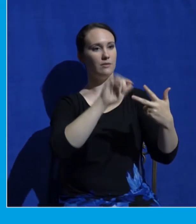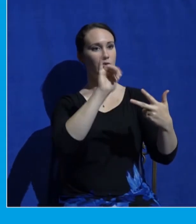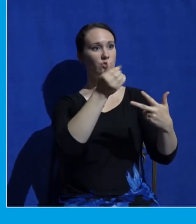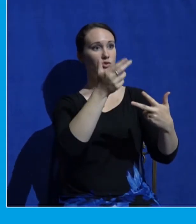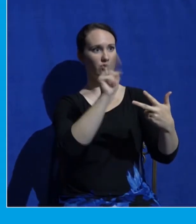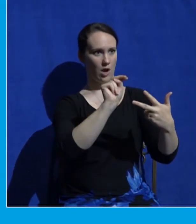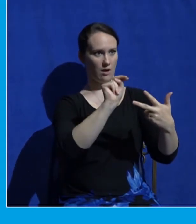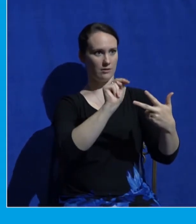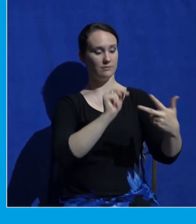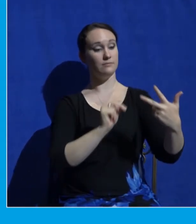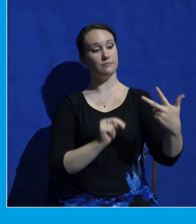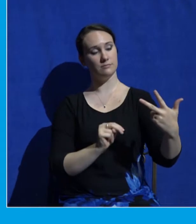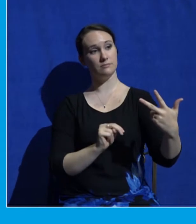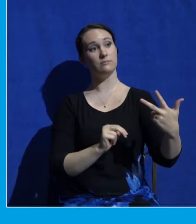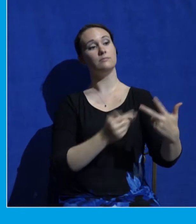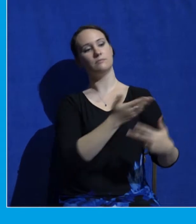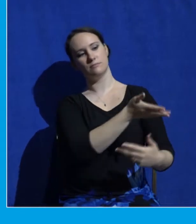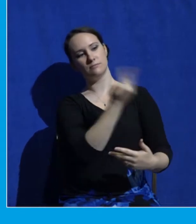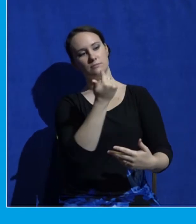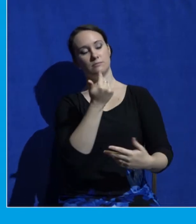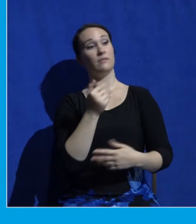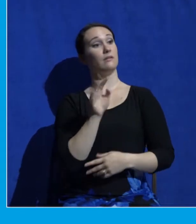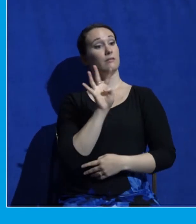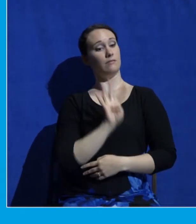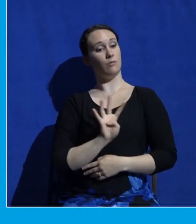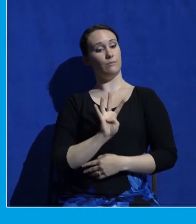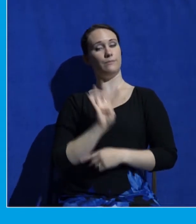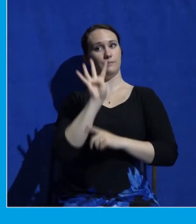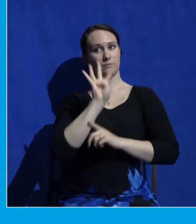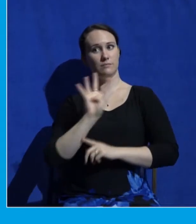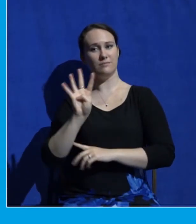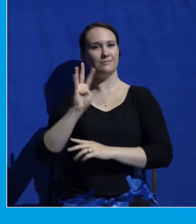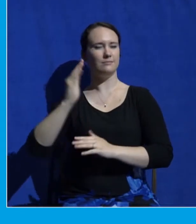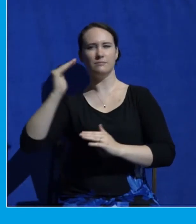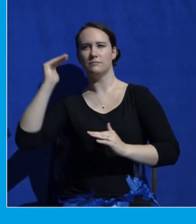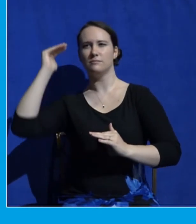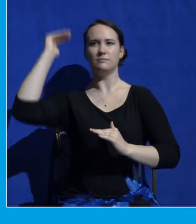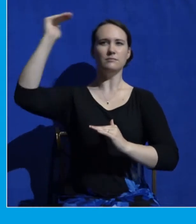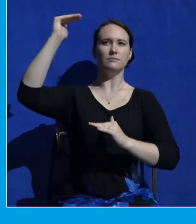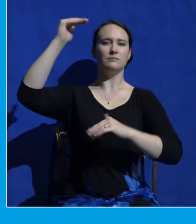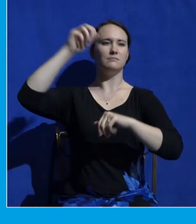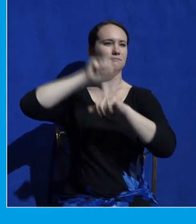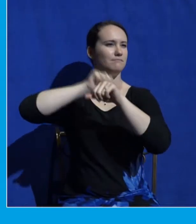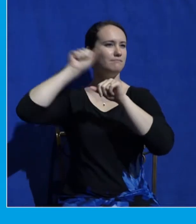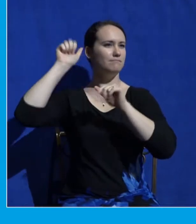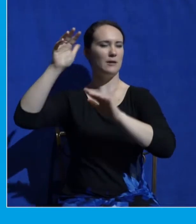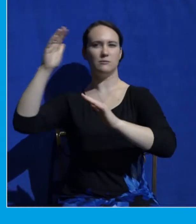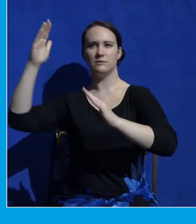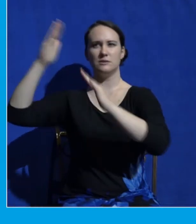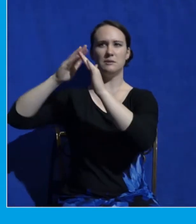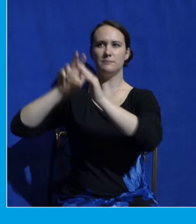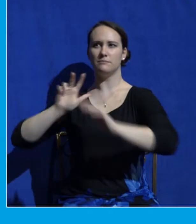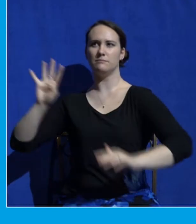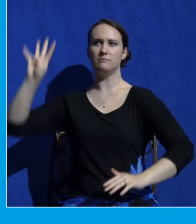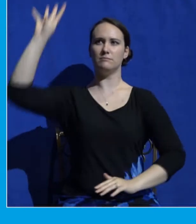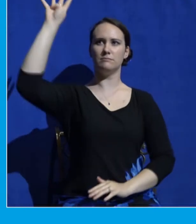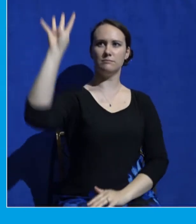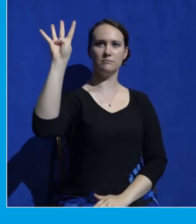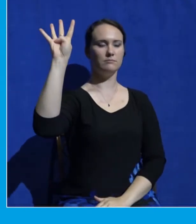a high mountain by themselves. Let's stop there. None of the details I